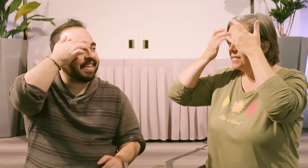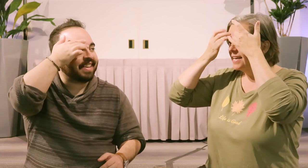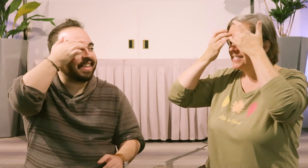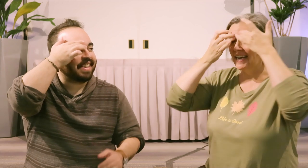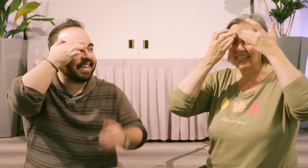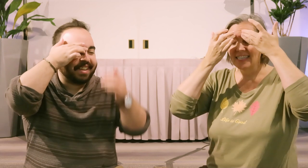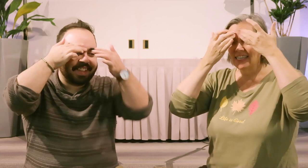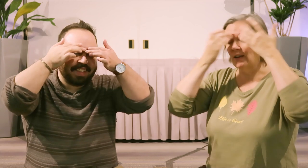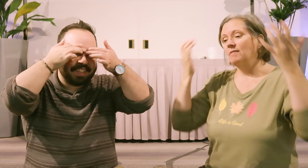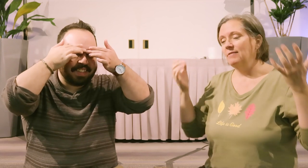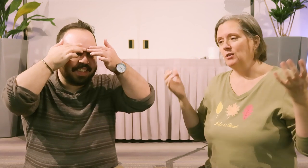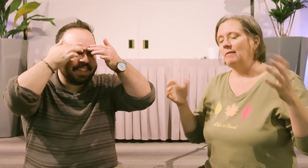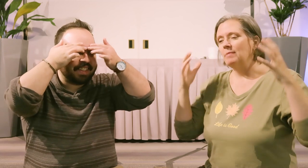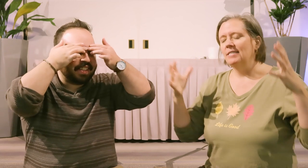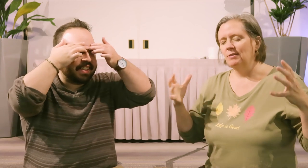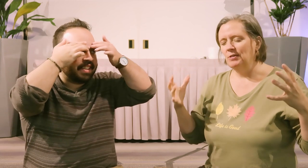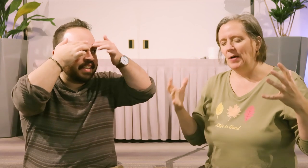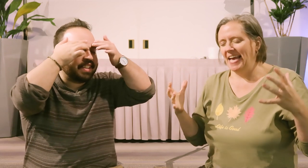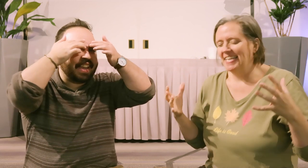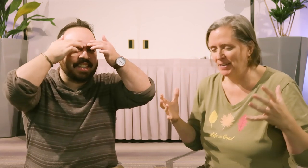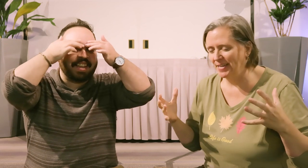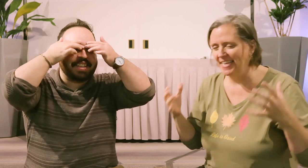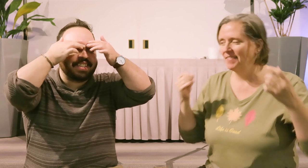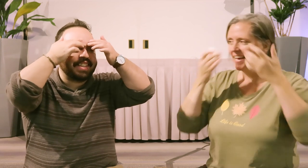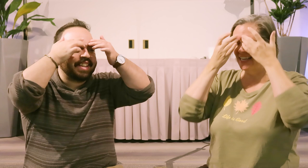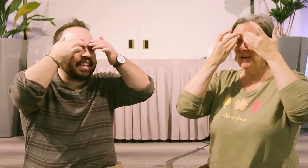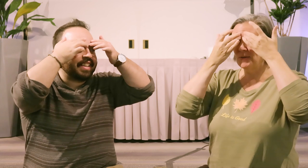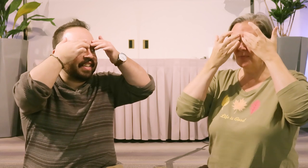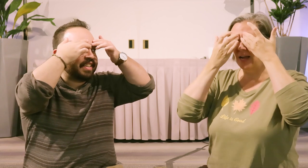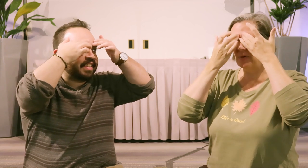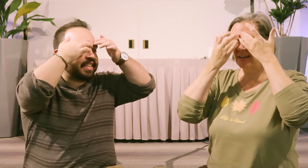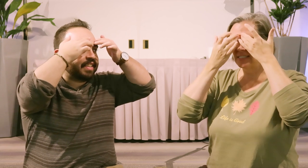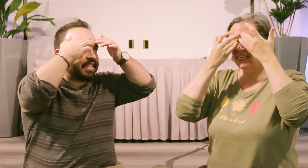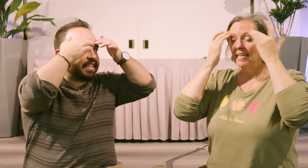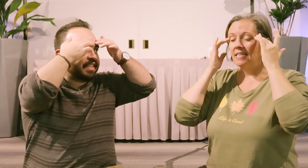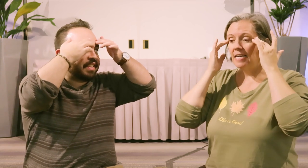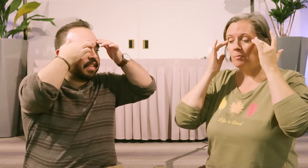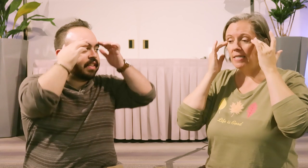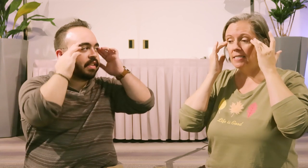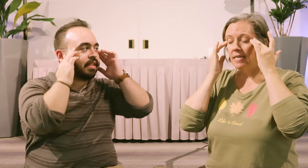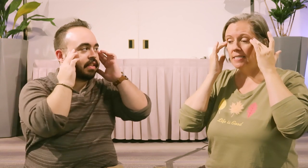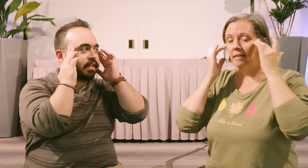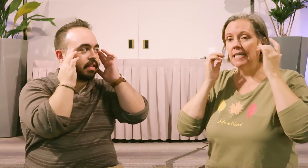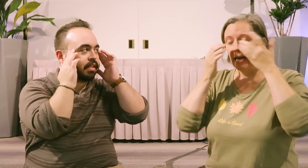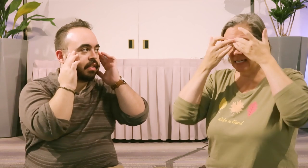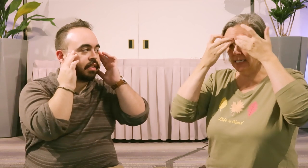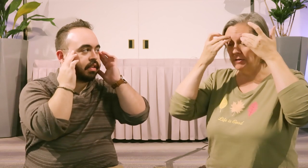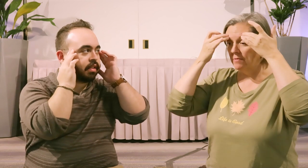sides. Yeah. Obviously if you're driving please don't do two hands. Yeah. Eyebrows. The next point is the side of the eye and literally you